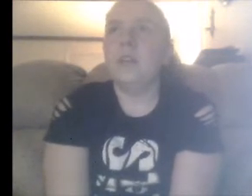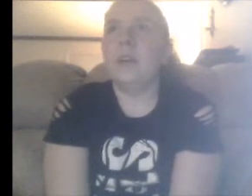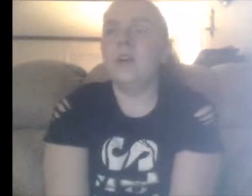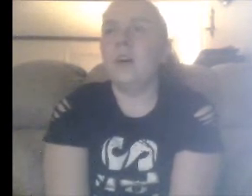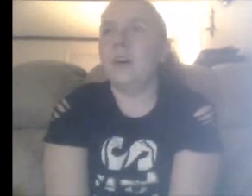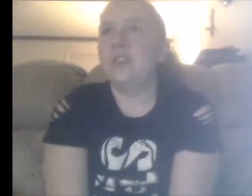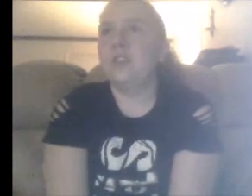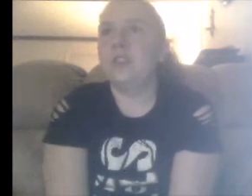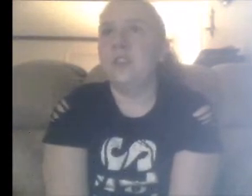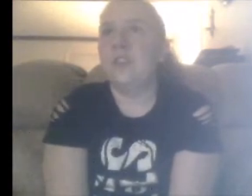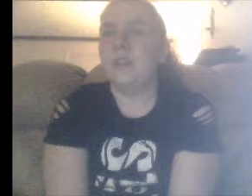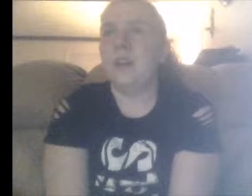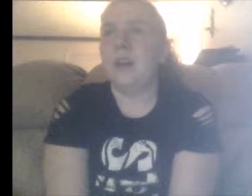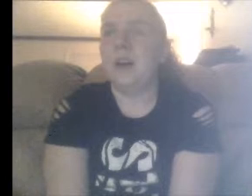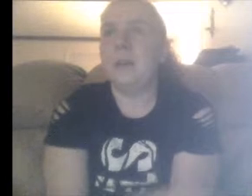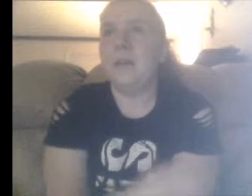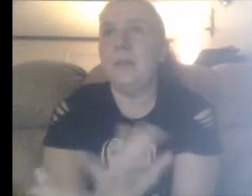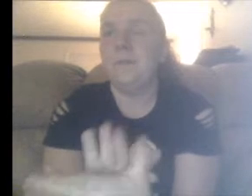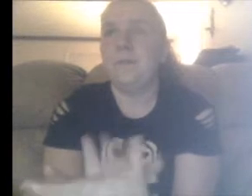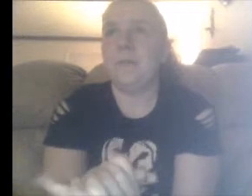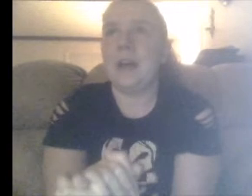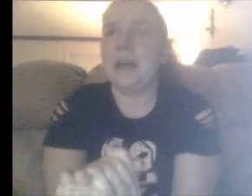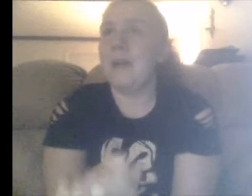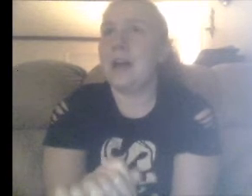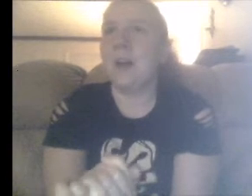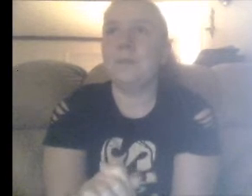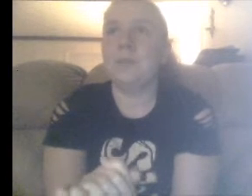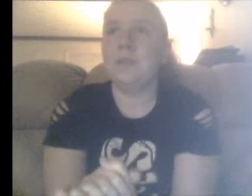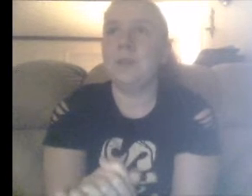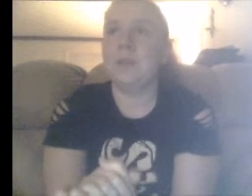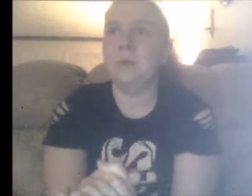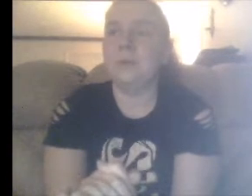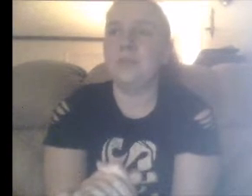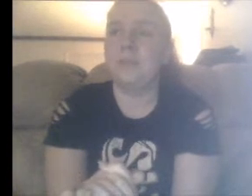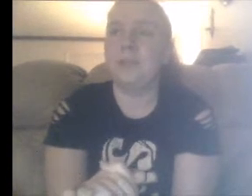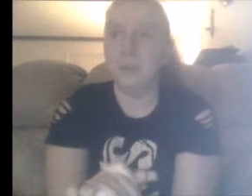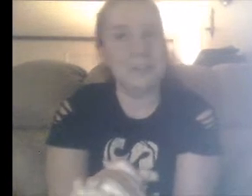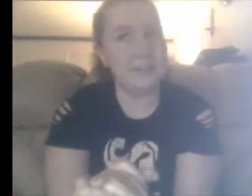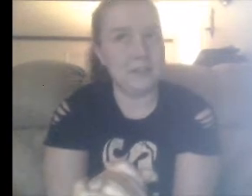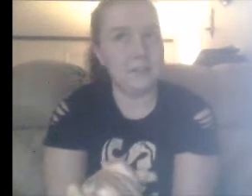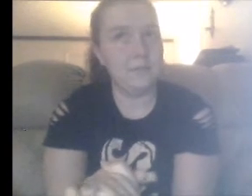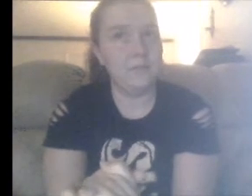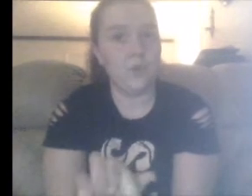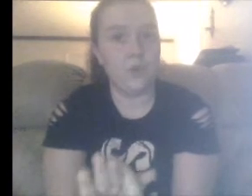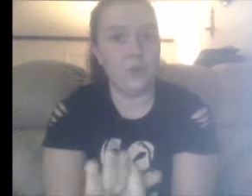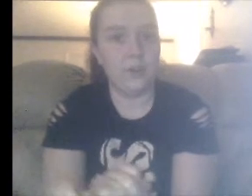Thank gosh. I mean, I have high hopes for this one. I hope Sasha Banks wins this for sure.